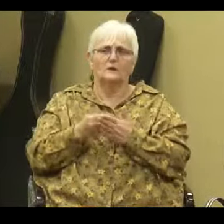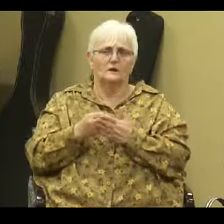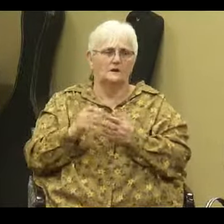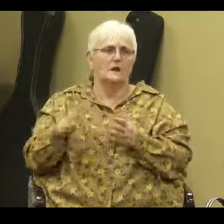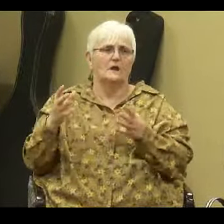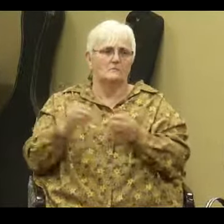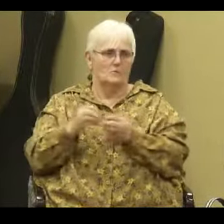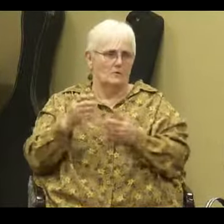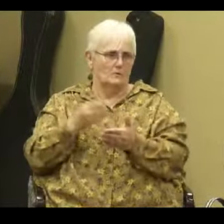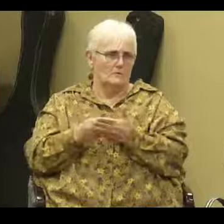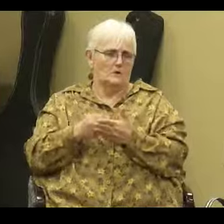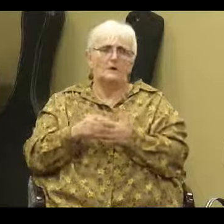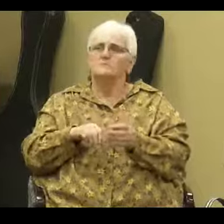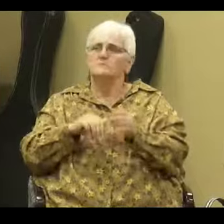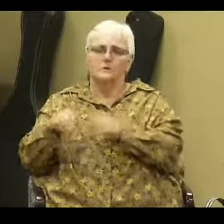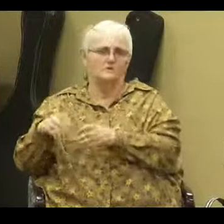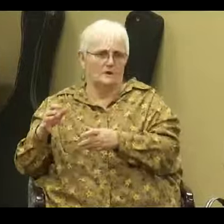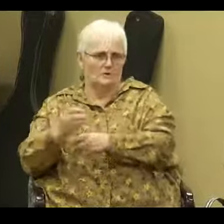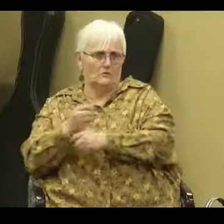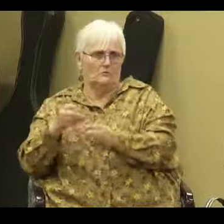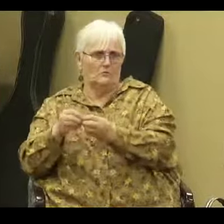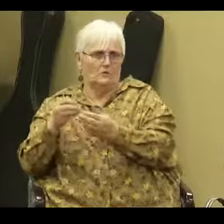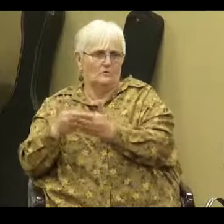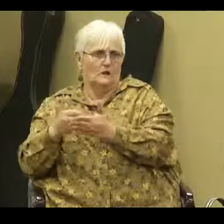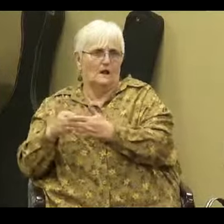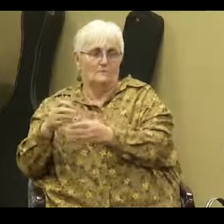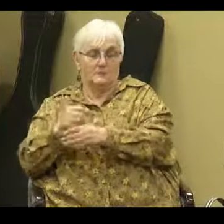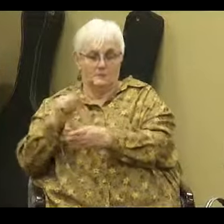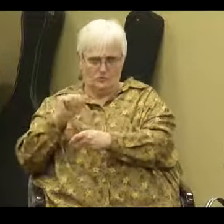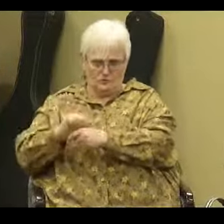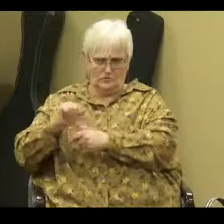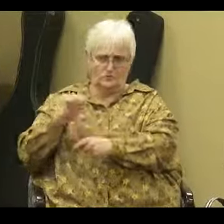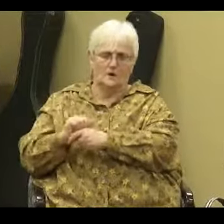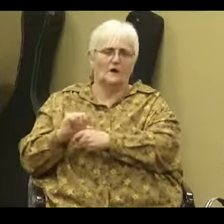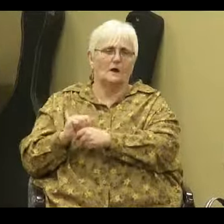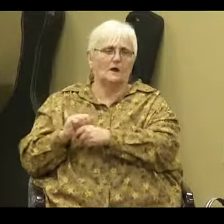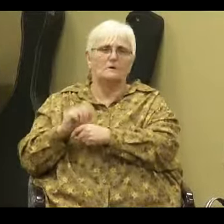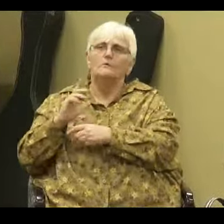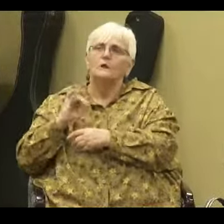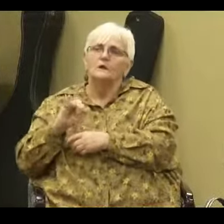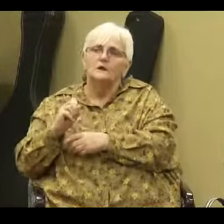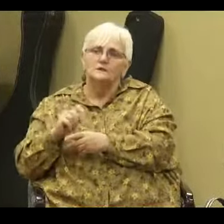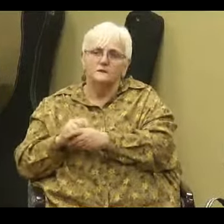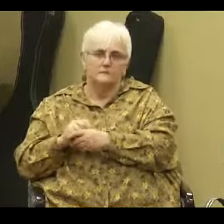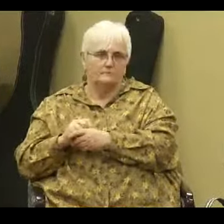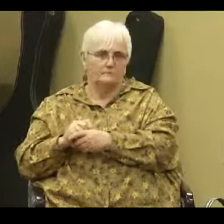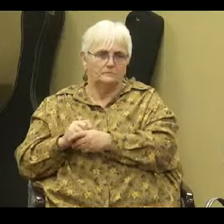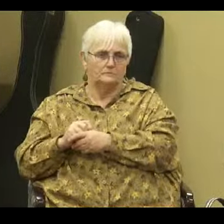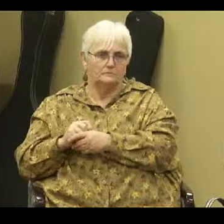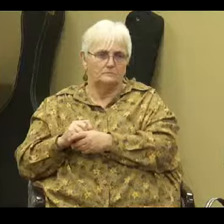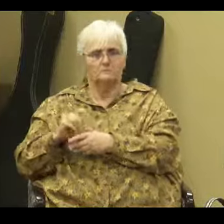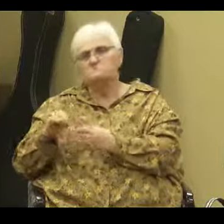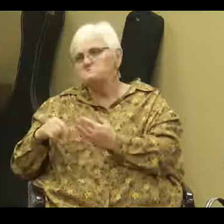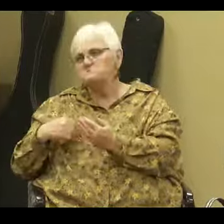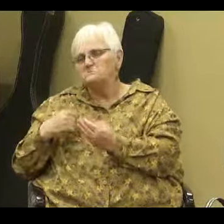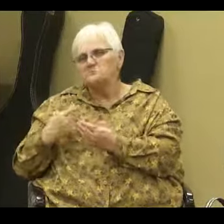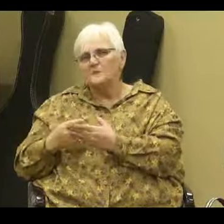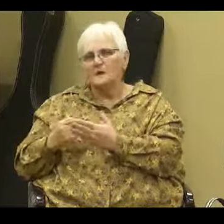You know, I'm moving. Why? Because I'm getting a job. Where is it? Ah, it's about, it's in